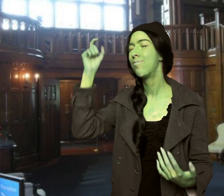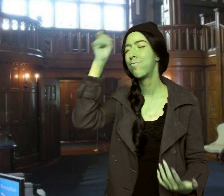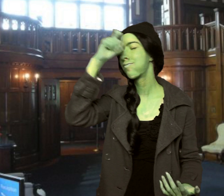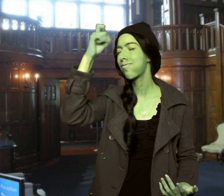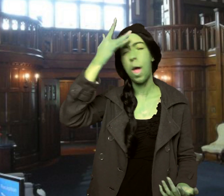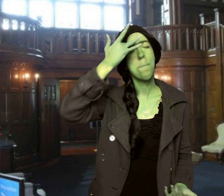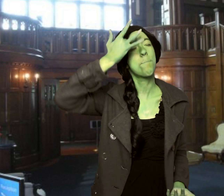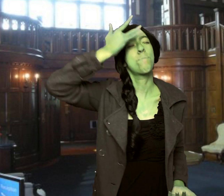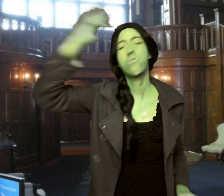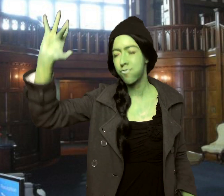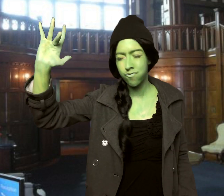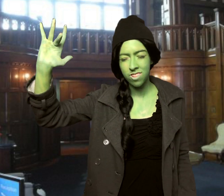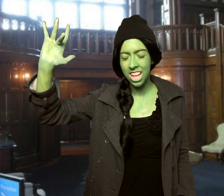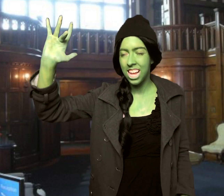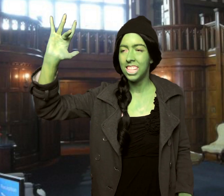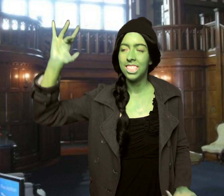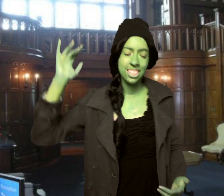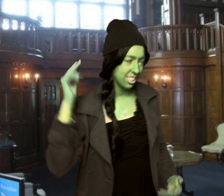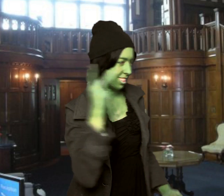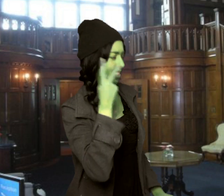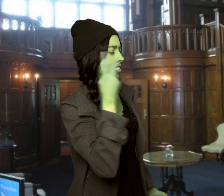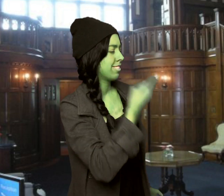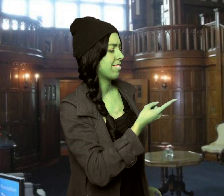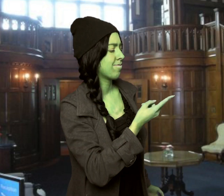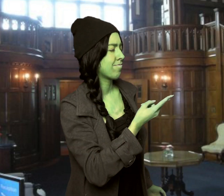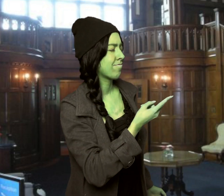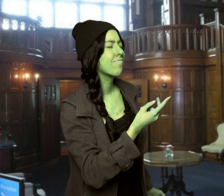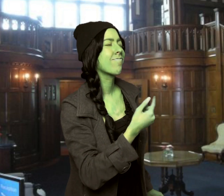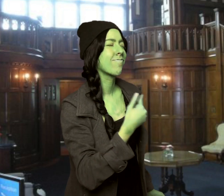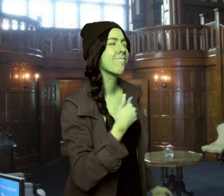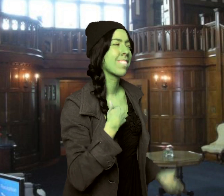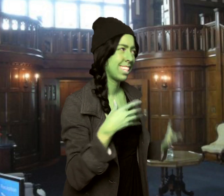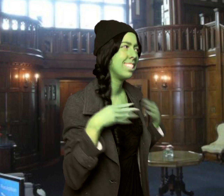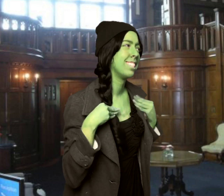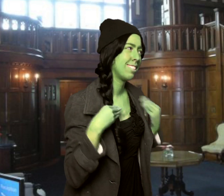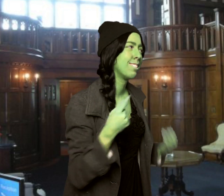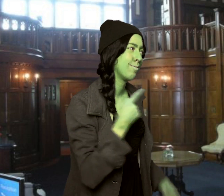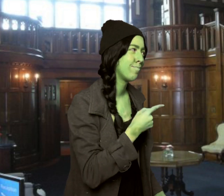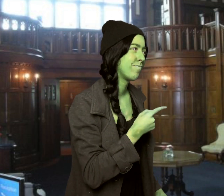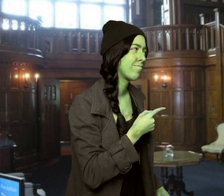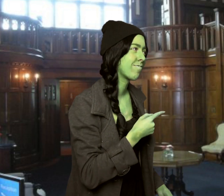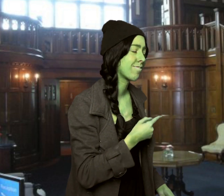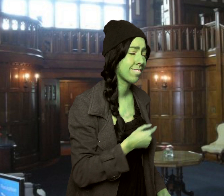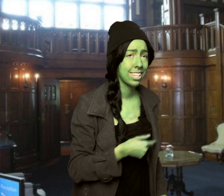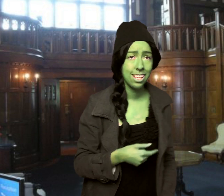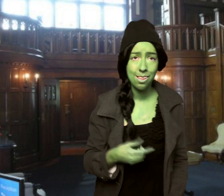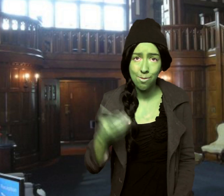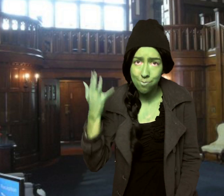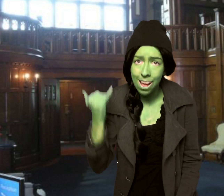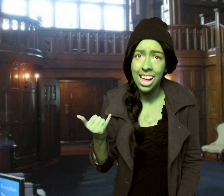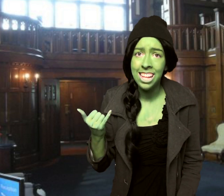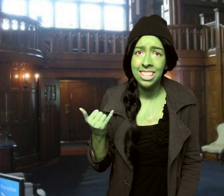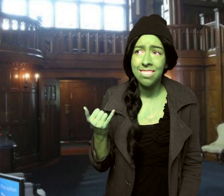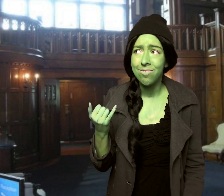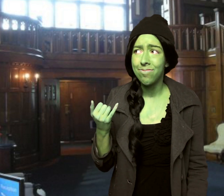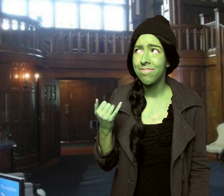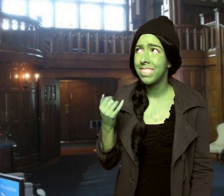wisdom By my looks he won't be blinded Do you think the wizard is dumb?